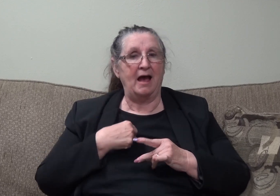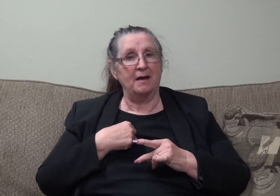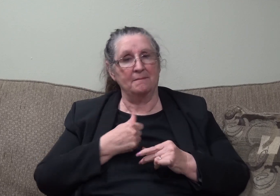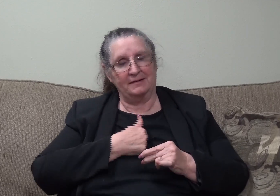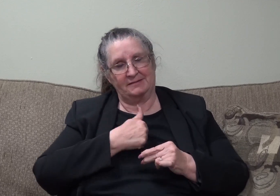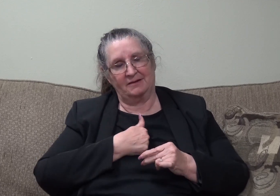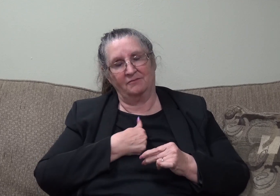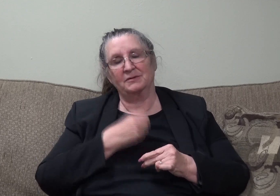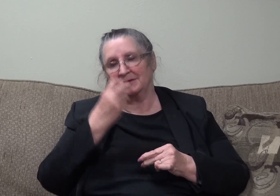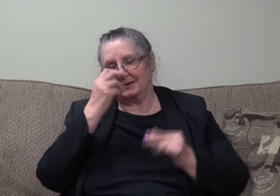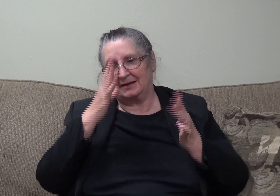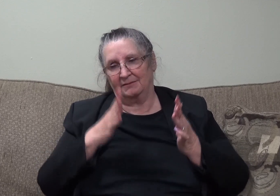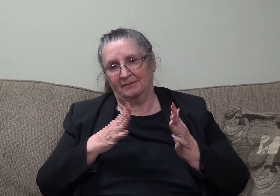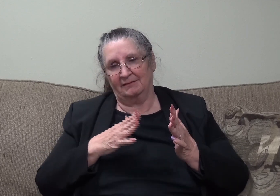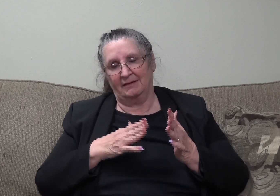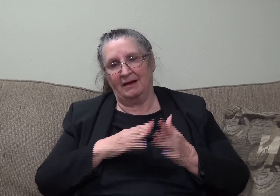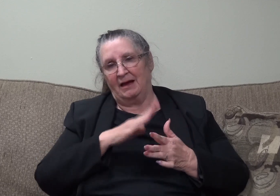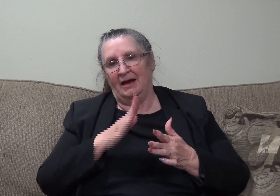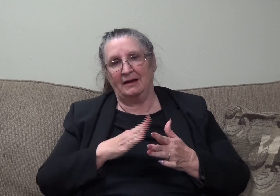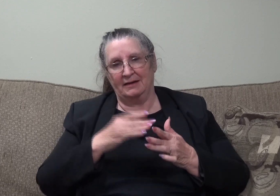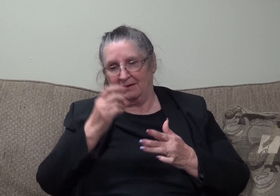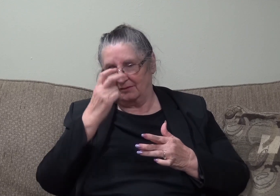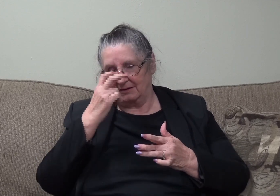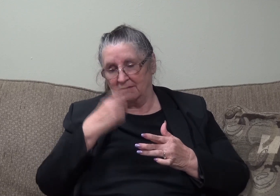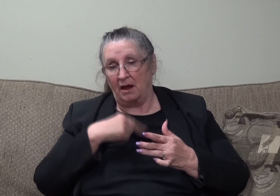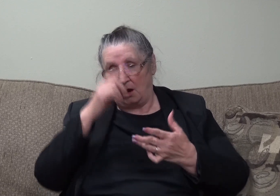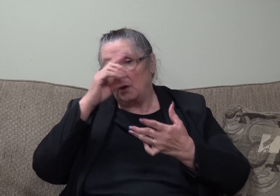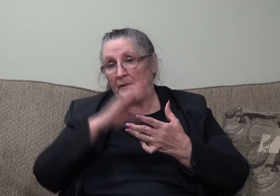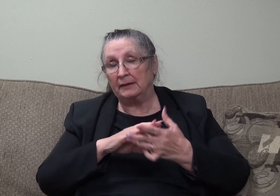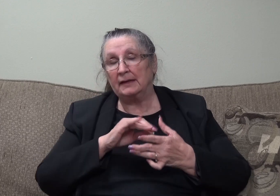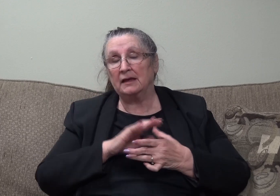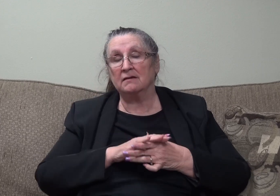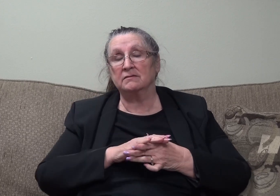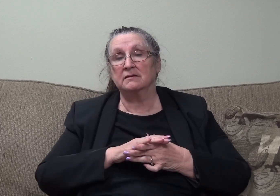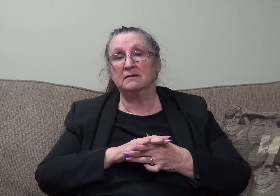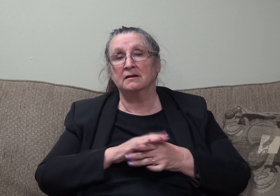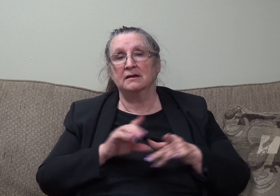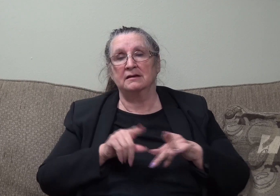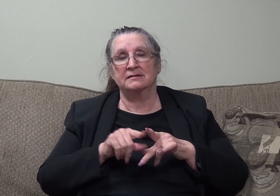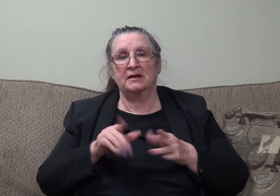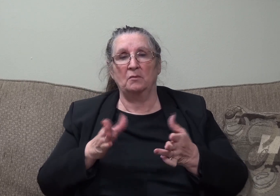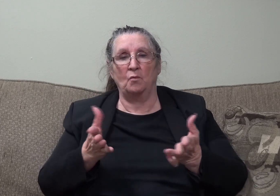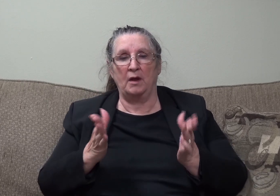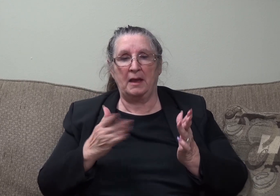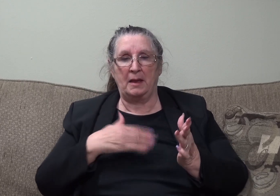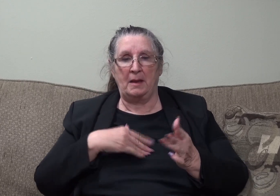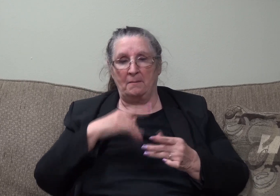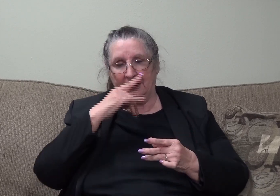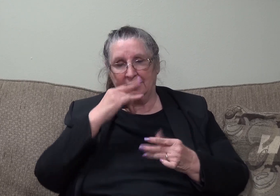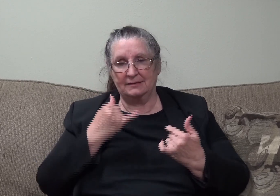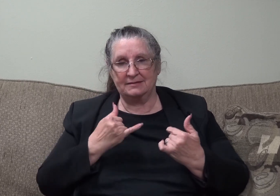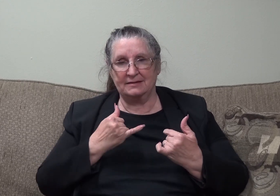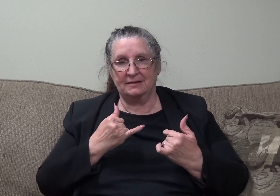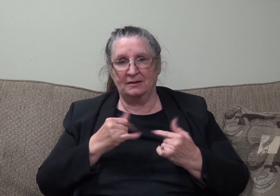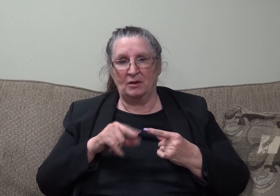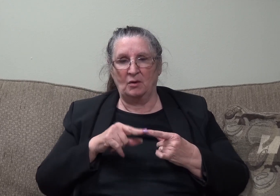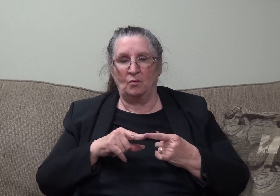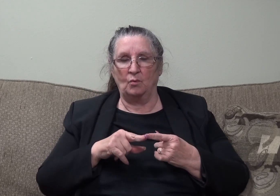like, I never doubted, like, I believed it the same way my kids did. At this point, when I learned the scripture, my